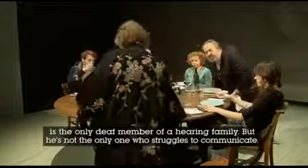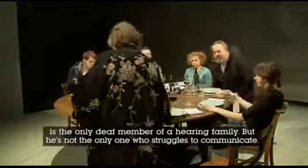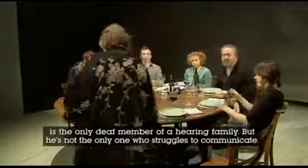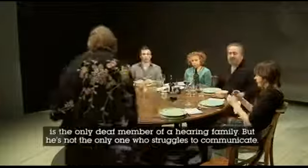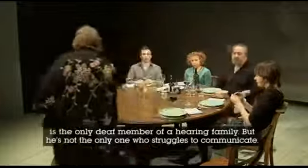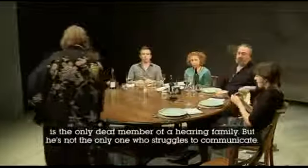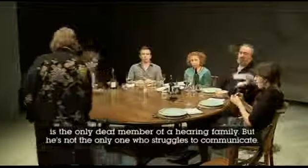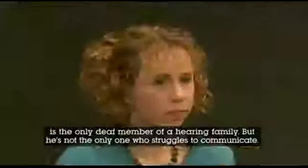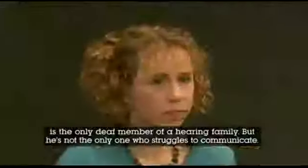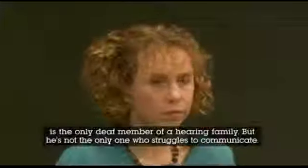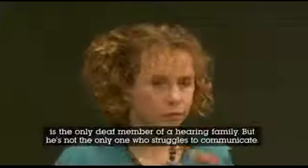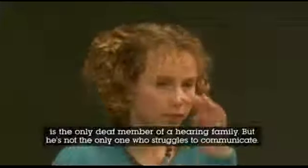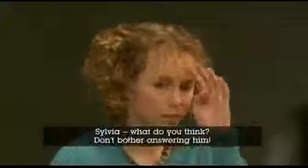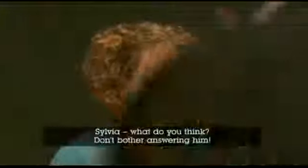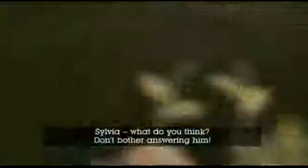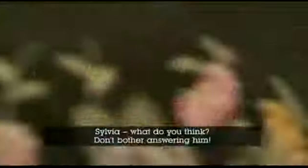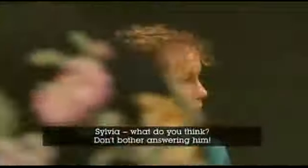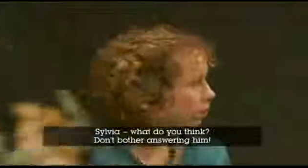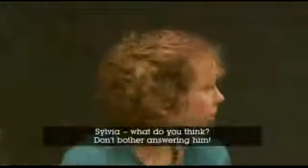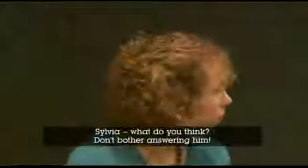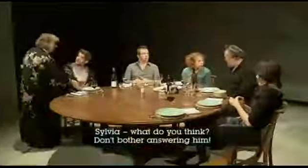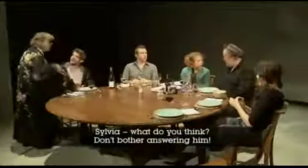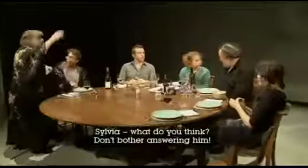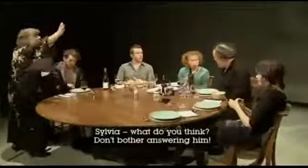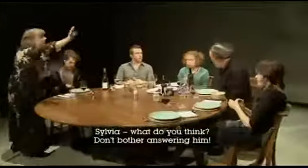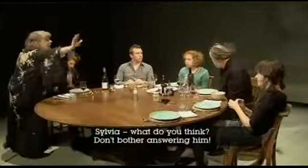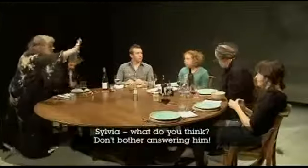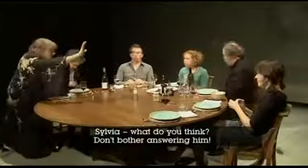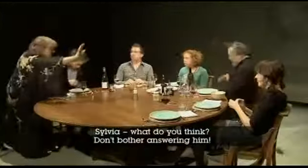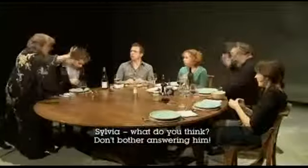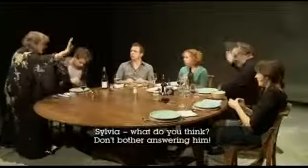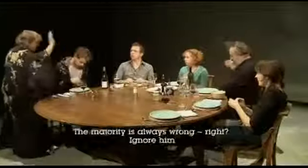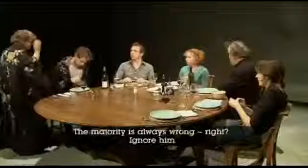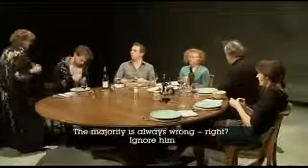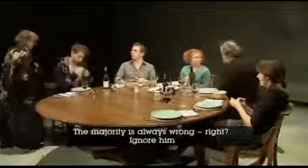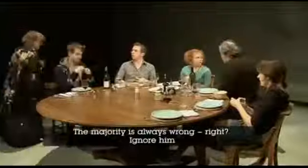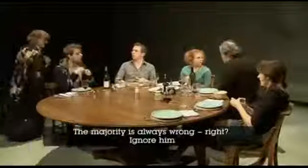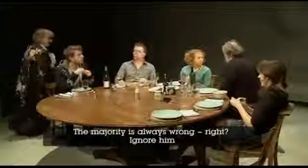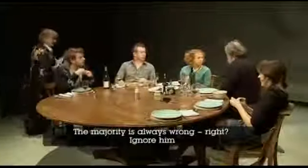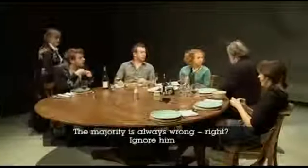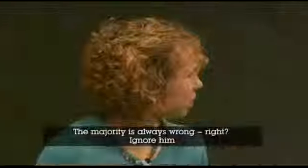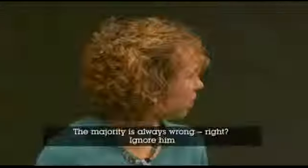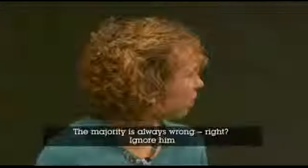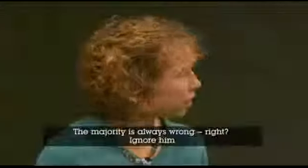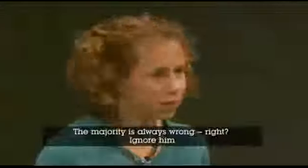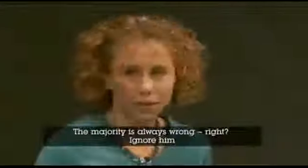struggles to come in the camp. Sylvia, what do you think? Oh, don't bother answering him! The majority is always wrong, right? Ignore him.